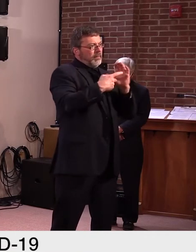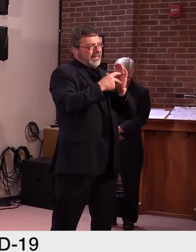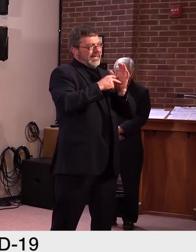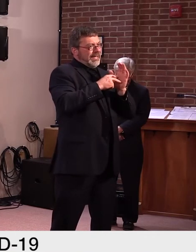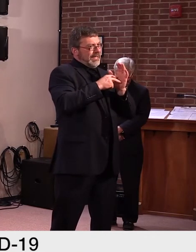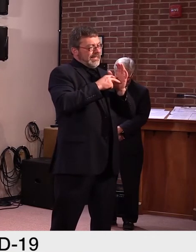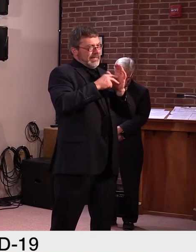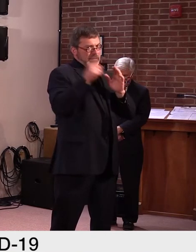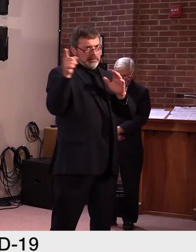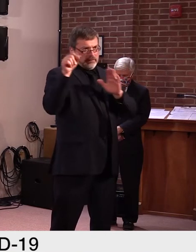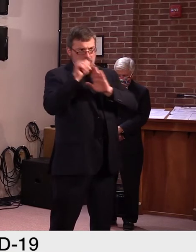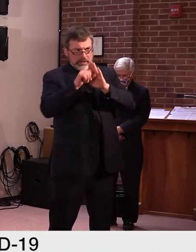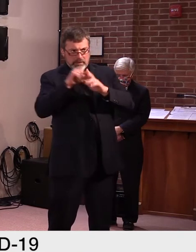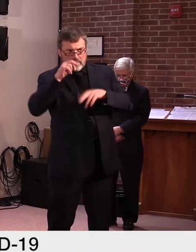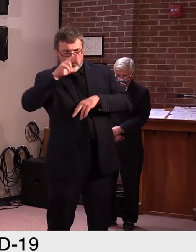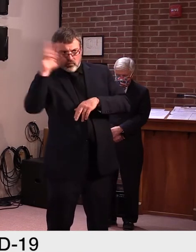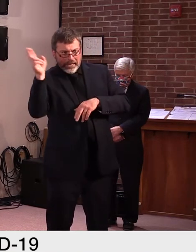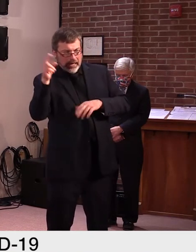25th.